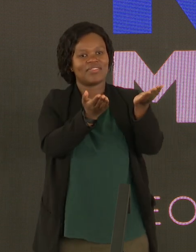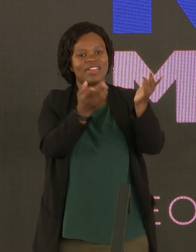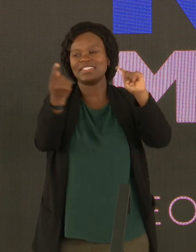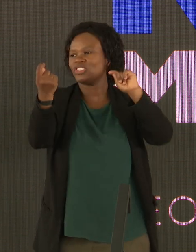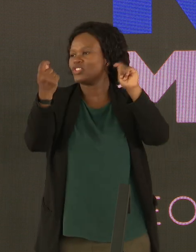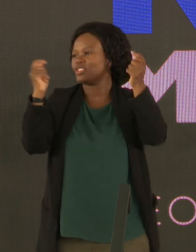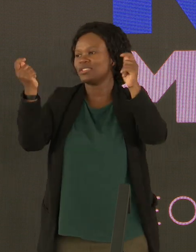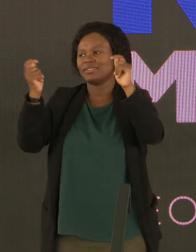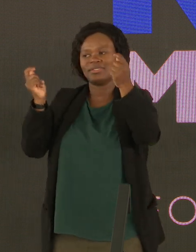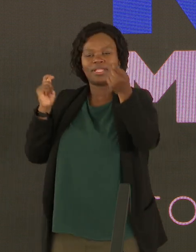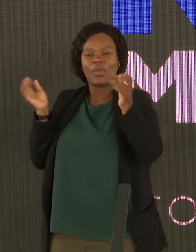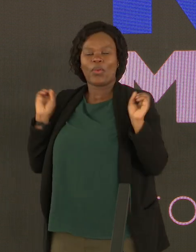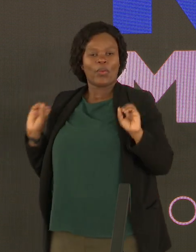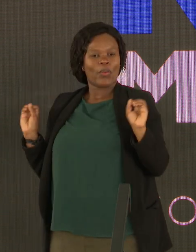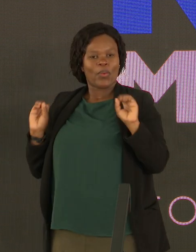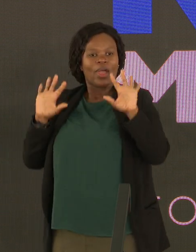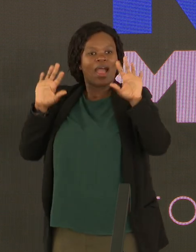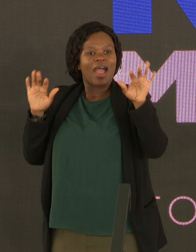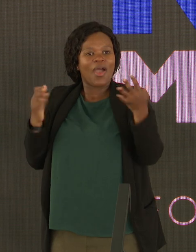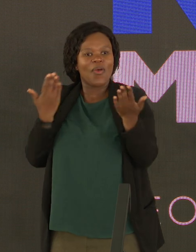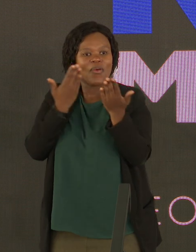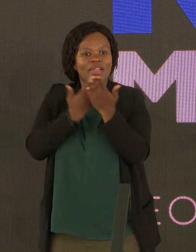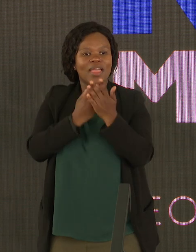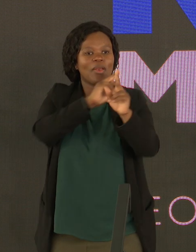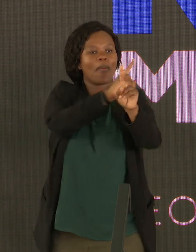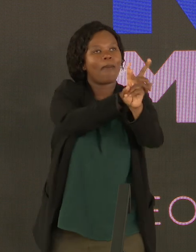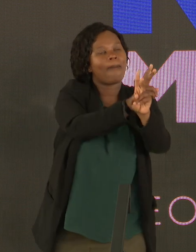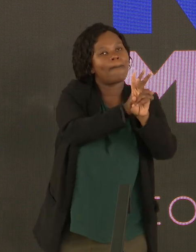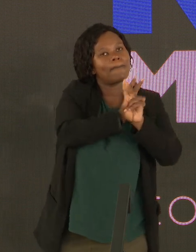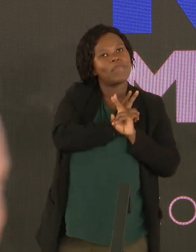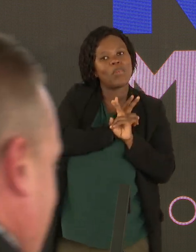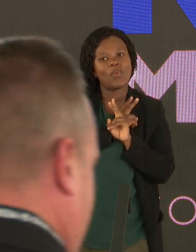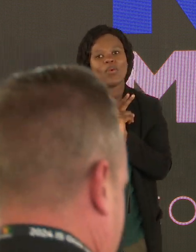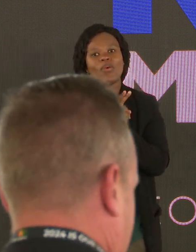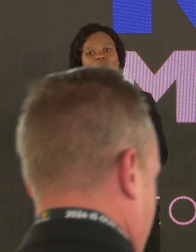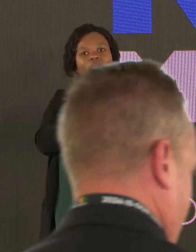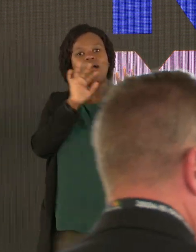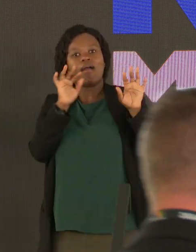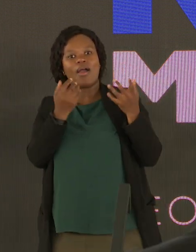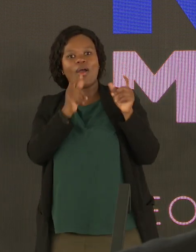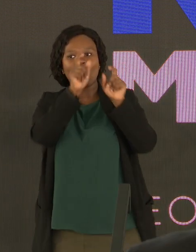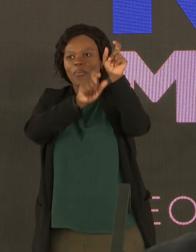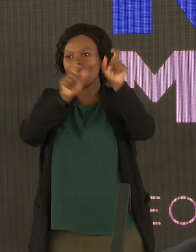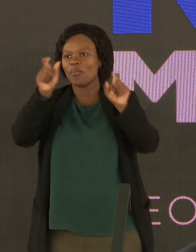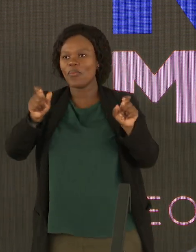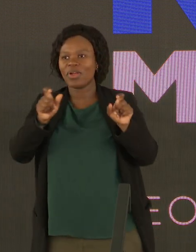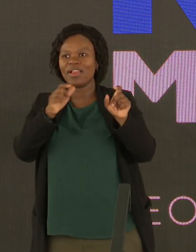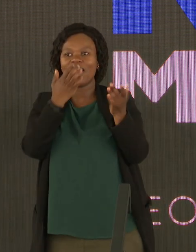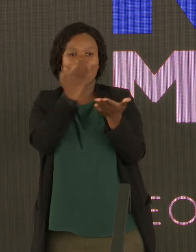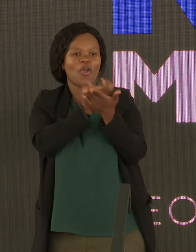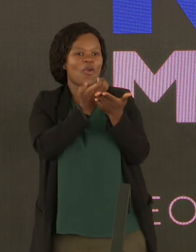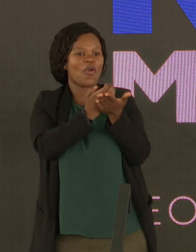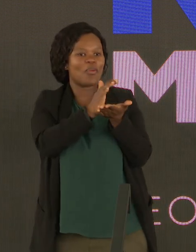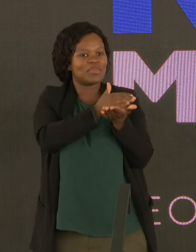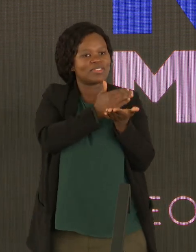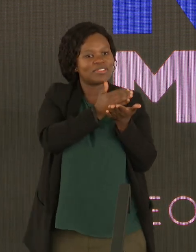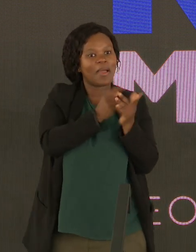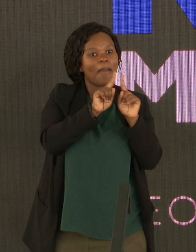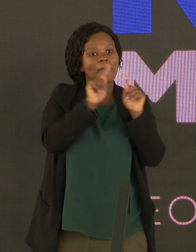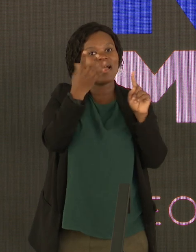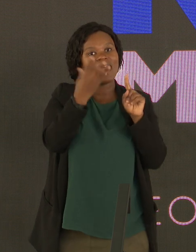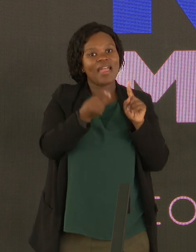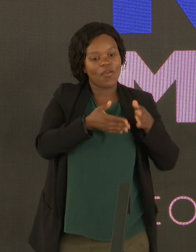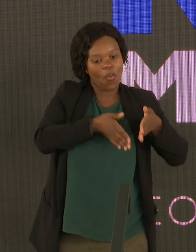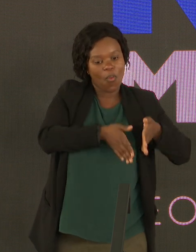not serving the purpose of being a lender and borrower for people, for borrowers and savers of the economy, but they've even found ways to